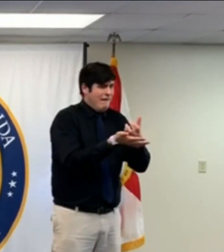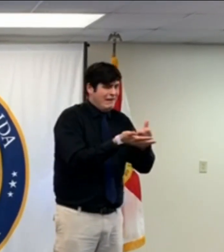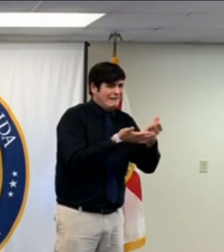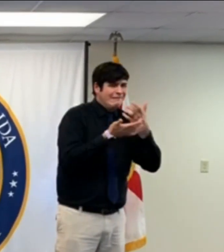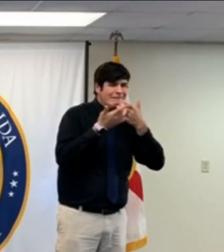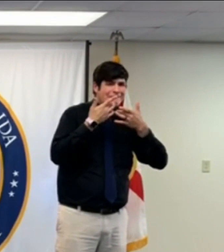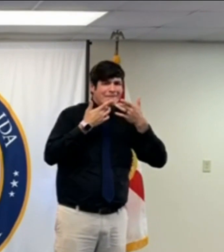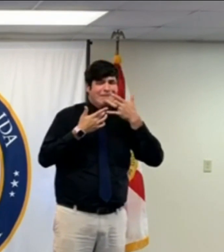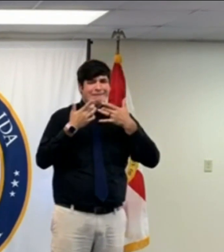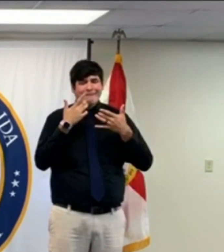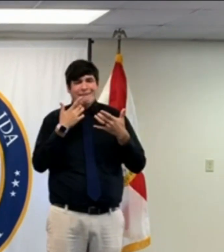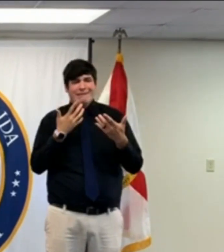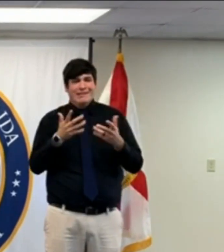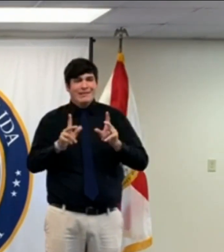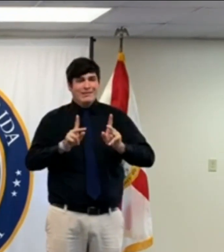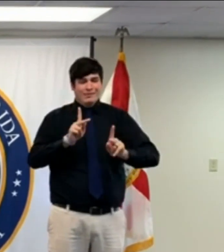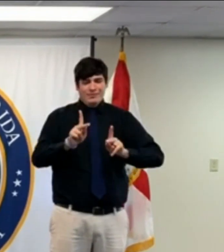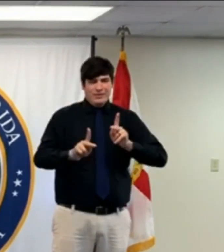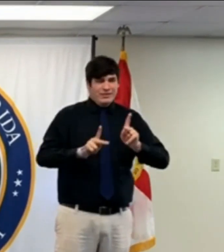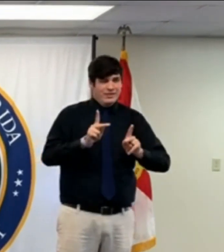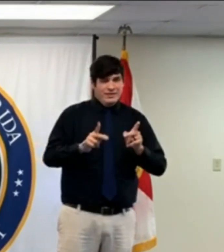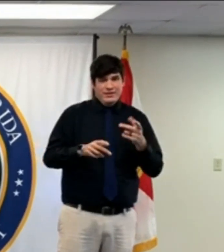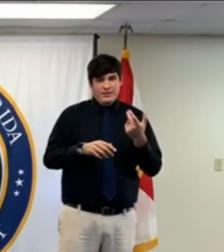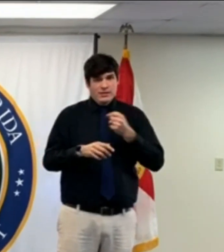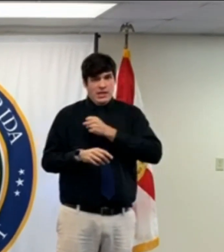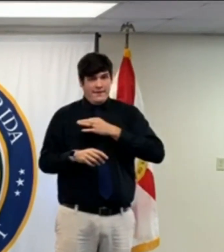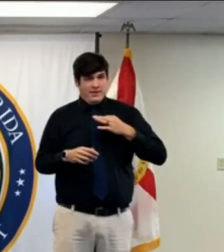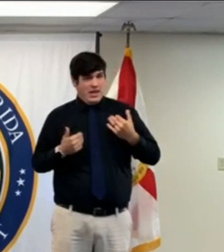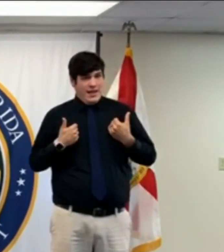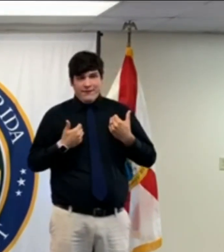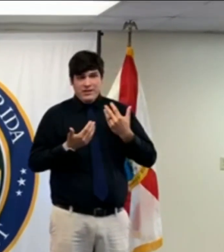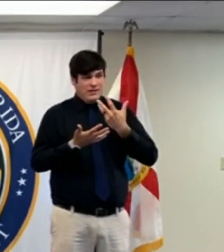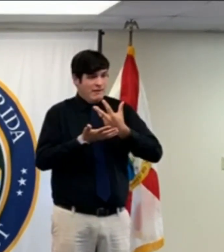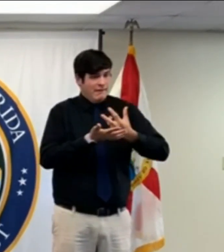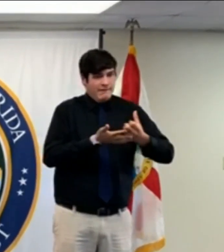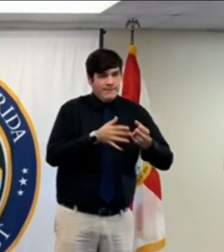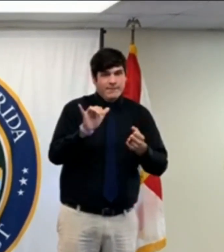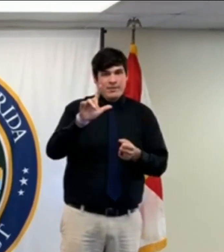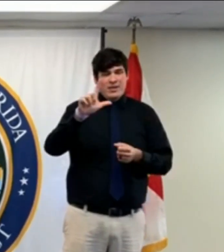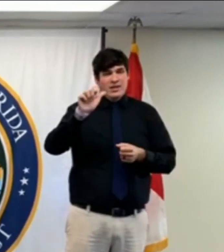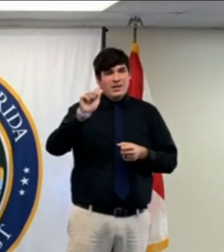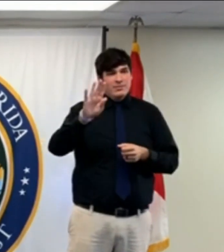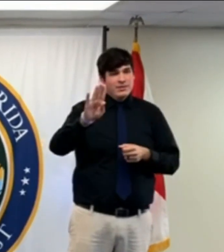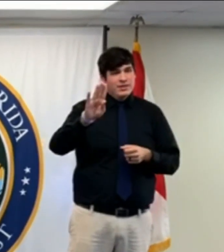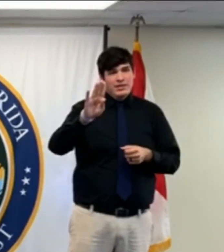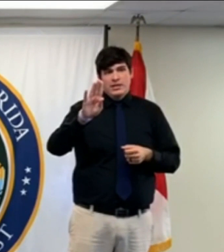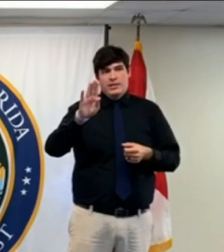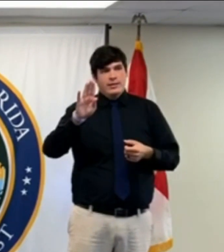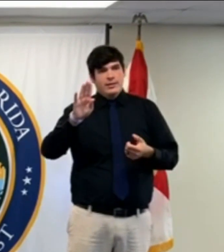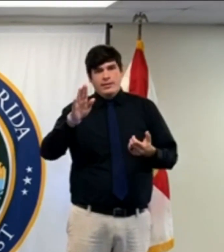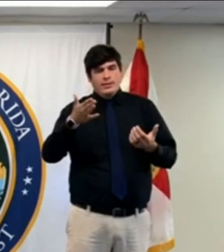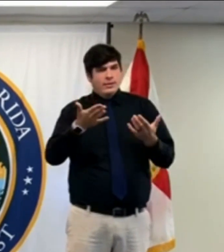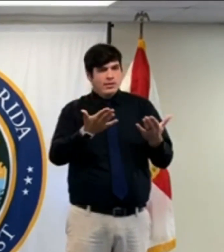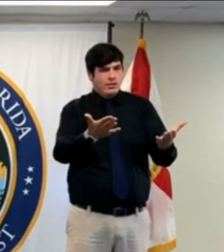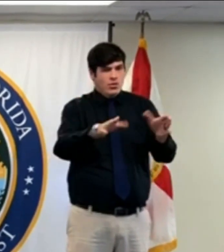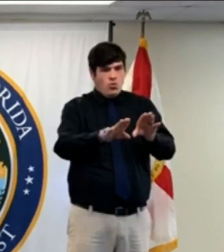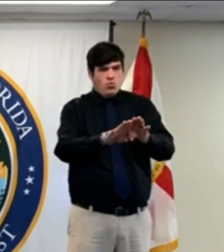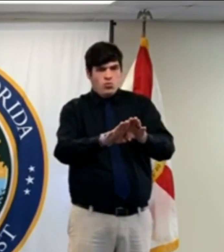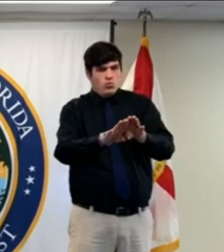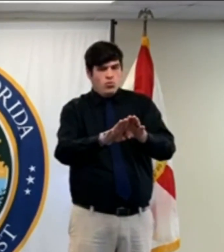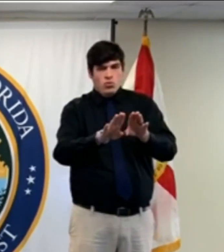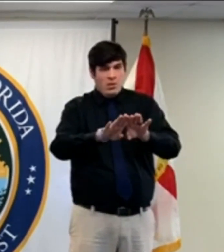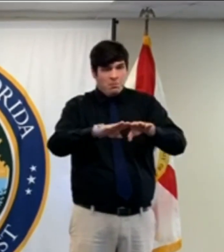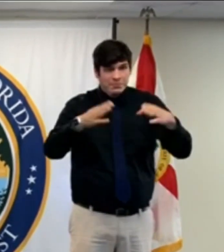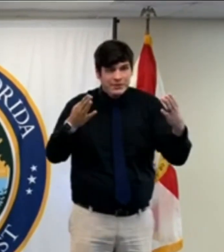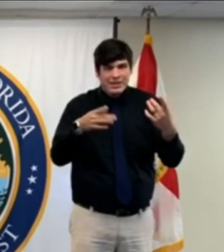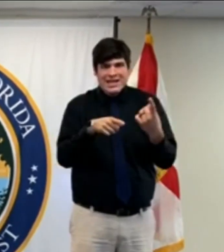we also had lab capacity issues. So we could do lots and lots of tests, but the problem is if we didn't have the lab capacity, it